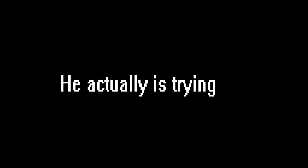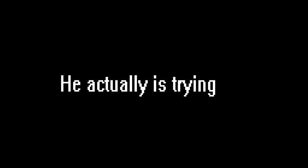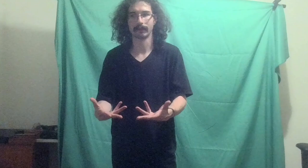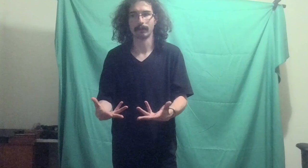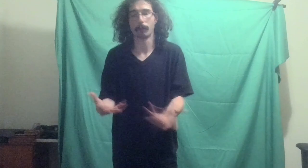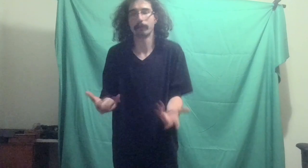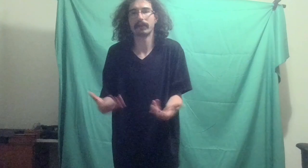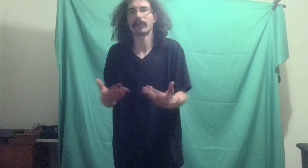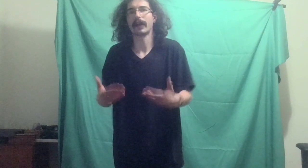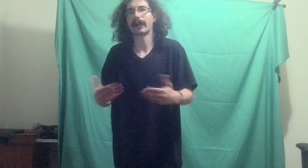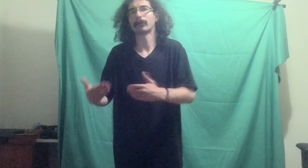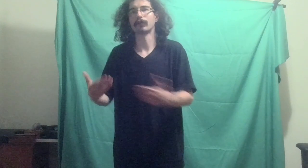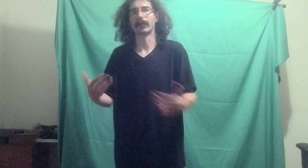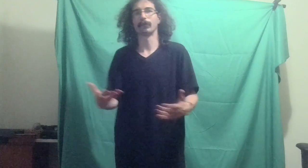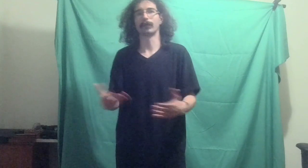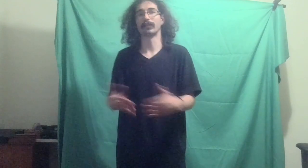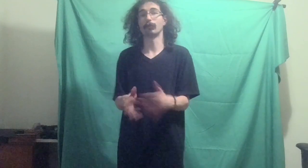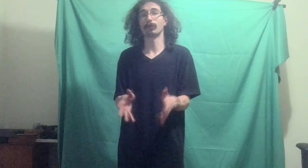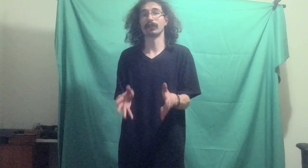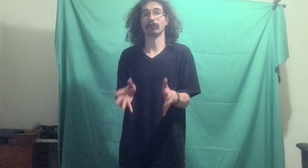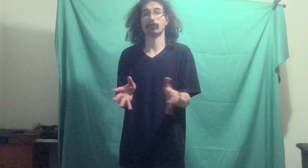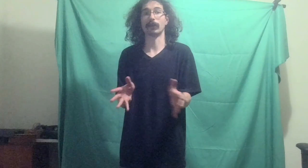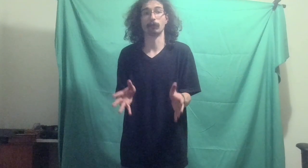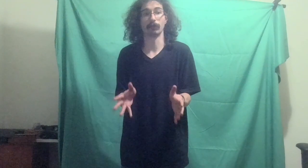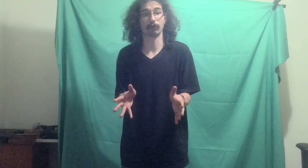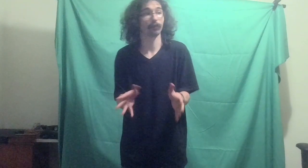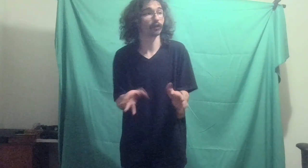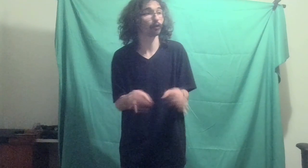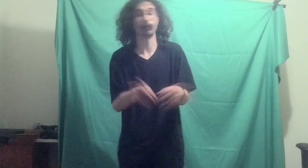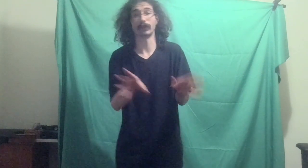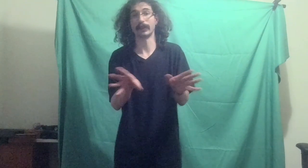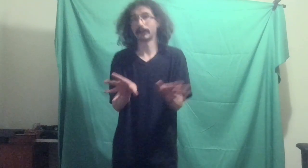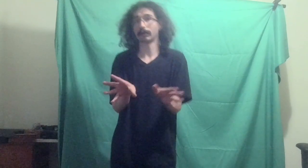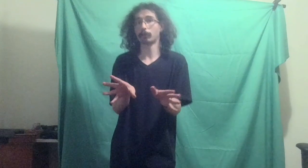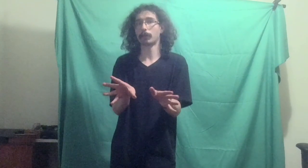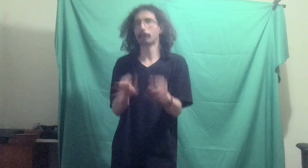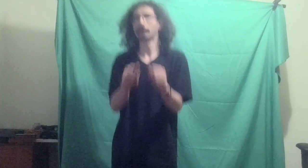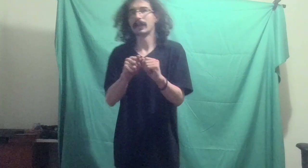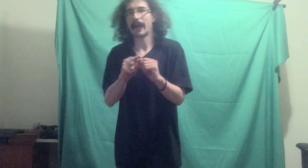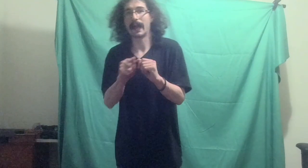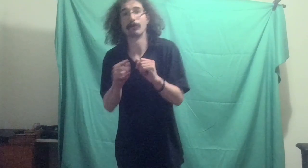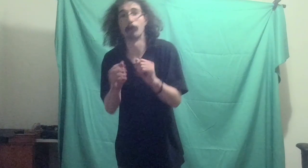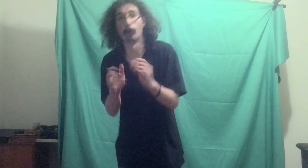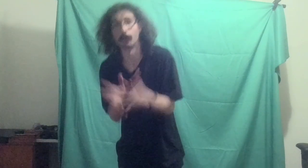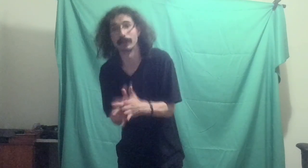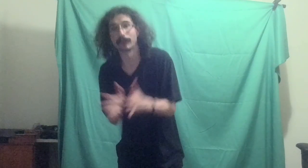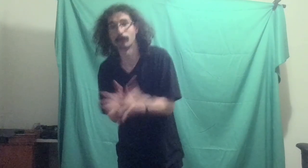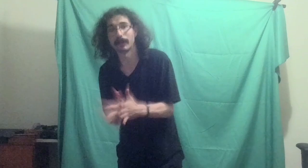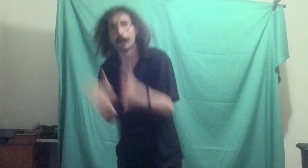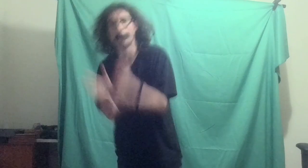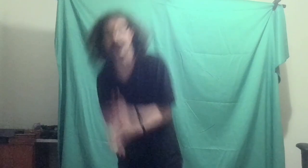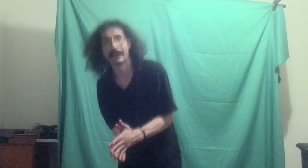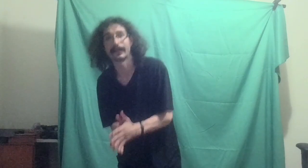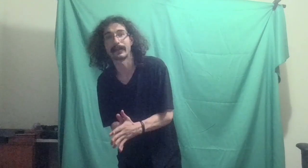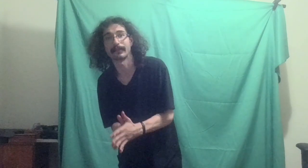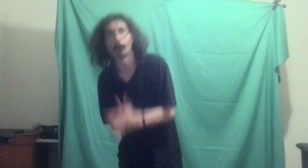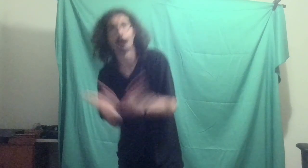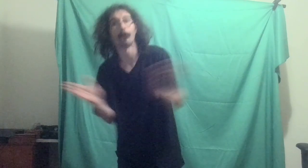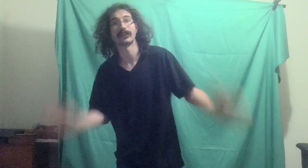But believe me, I actually am, because I'm trying to do this whole thing called relating to people, and I'm really, really bad at that. Always have